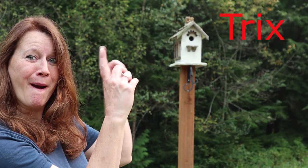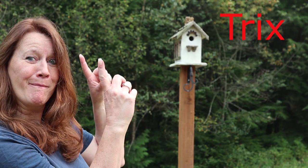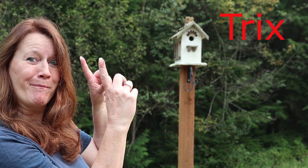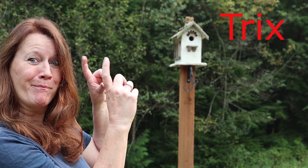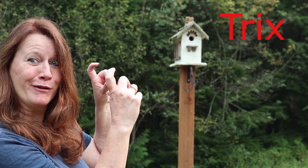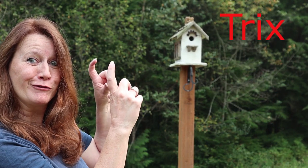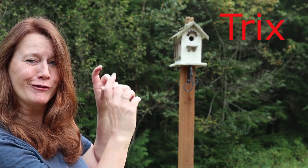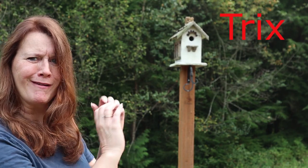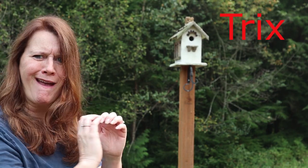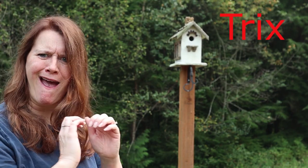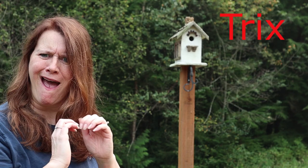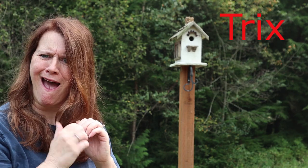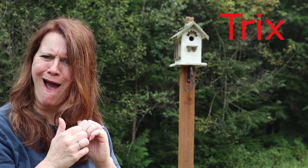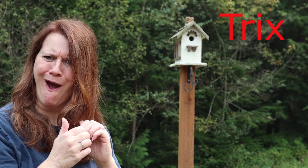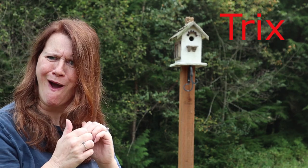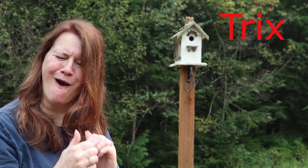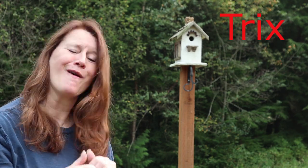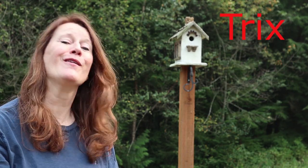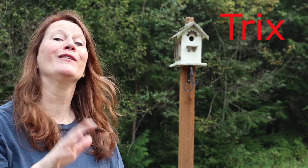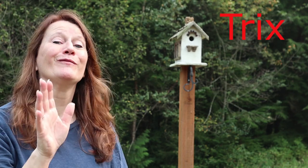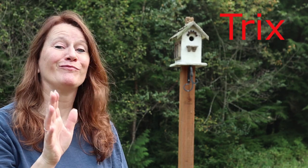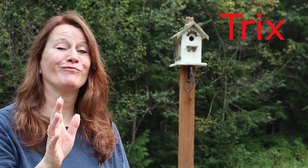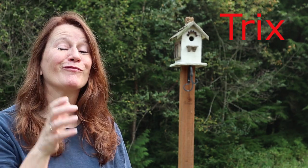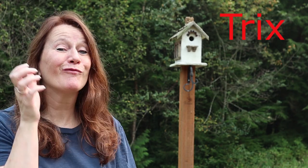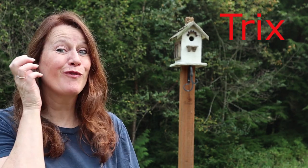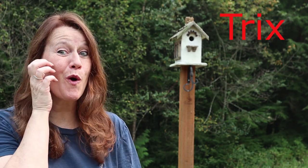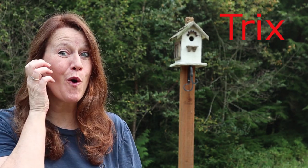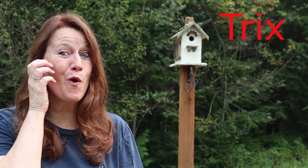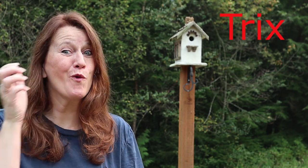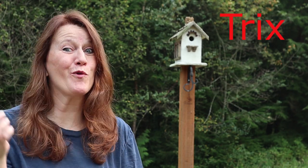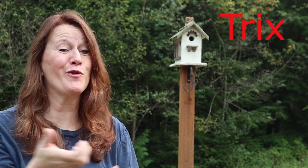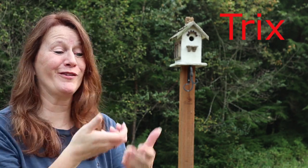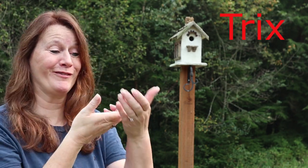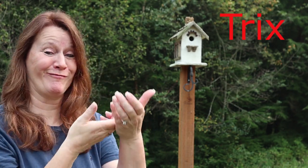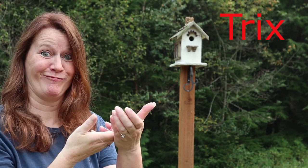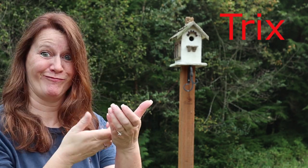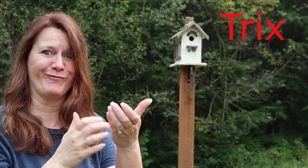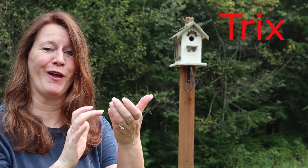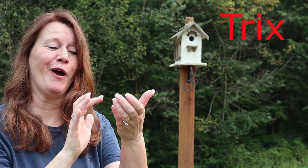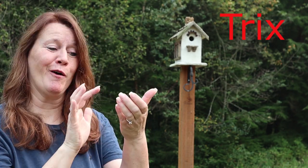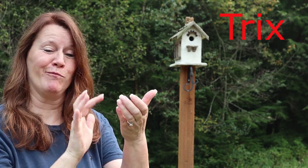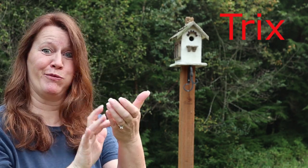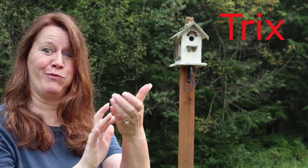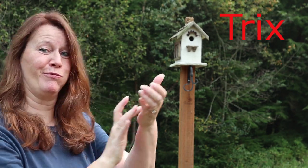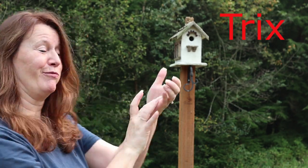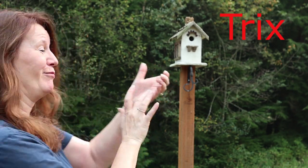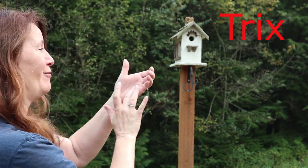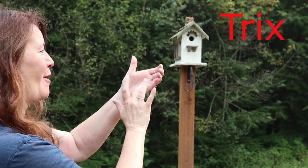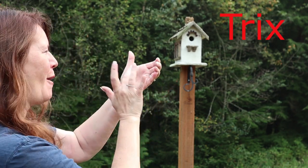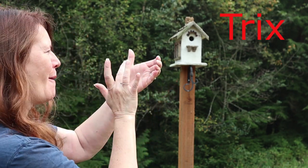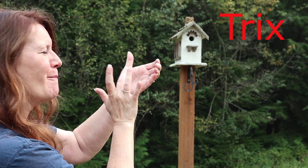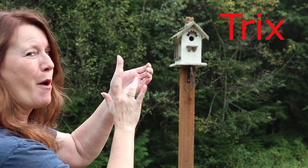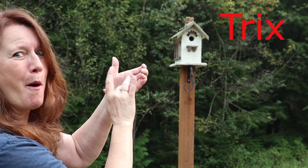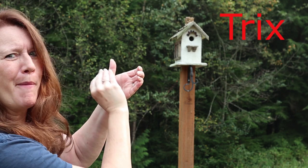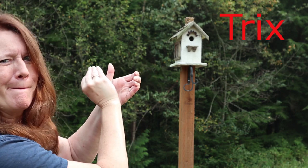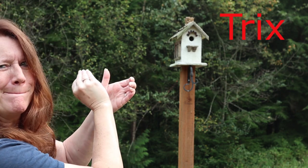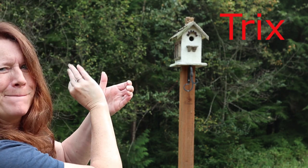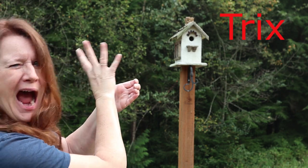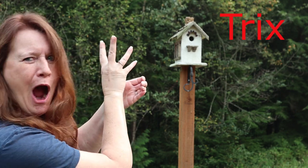How do you take a picture? With your phone, turn it around, press the button and it takes a